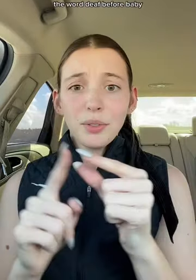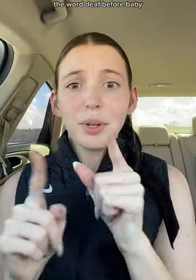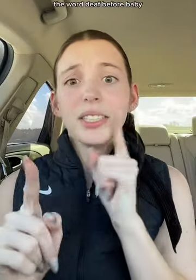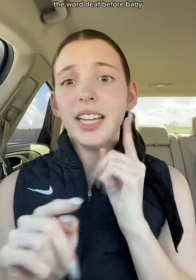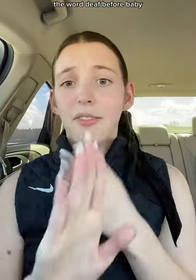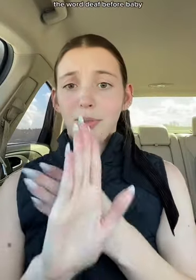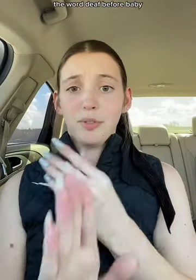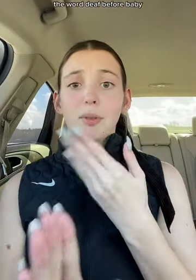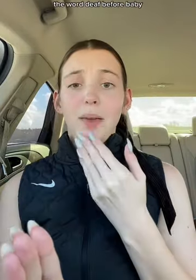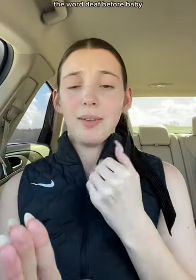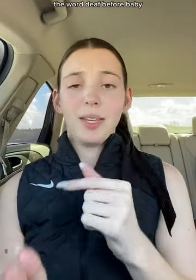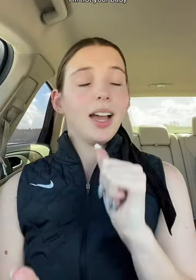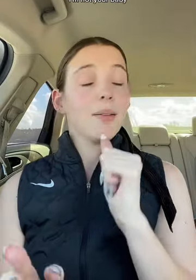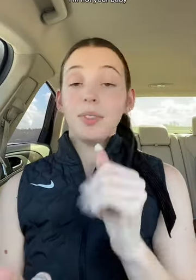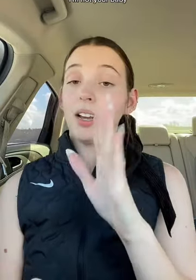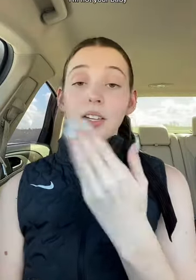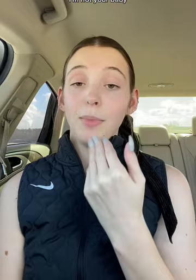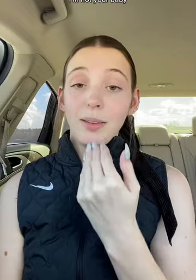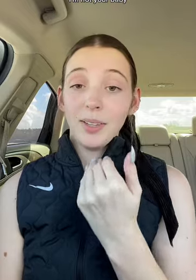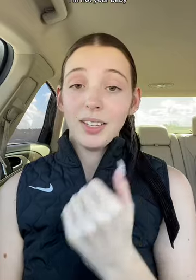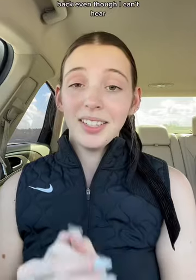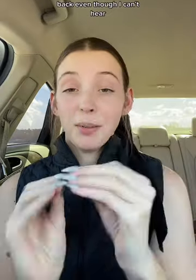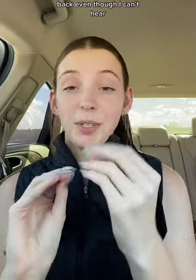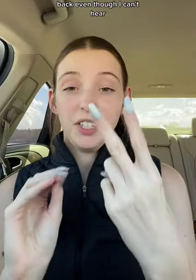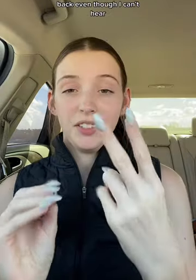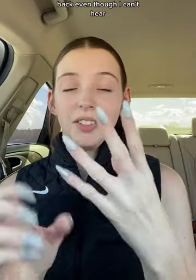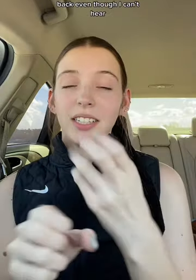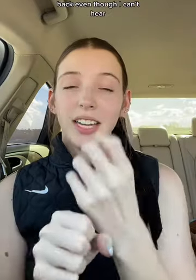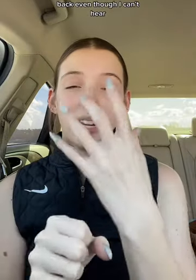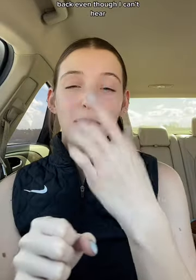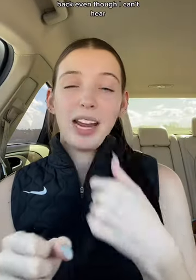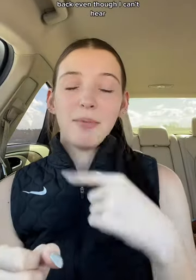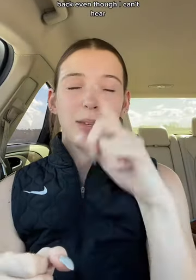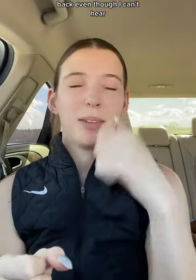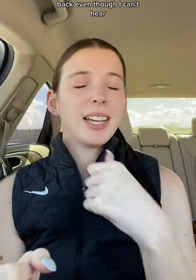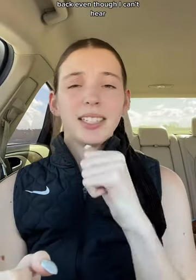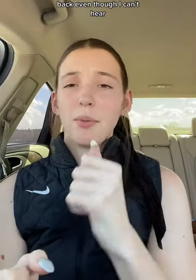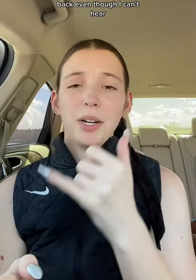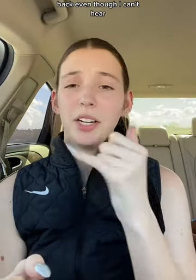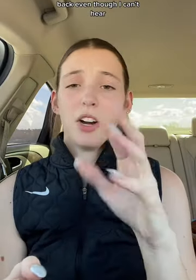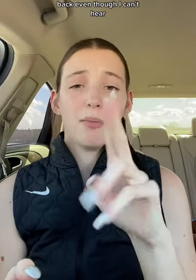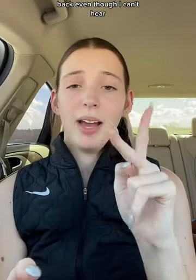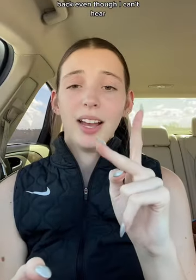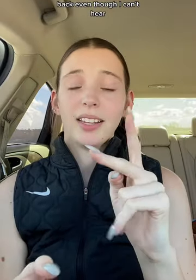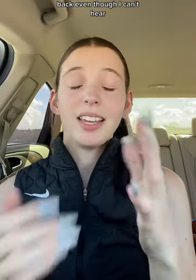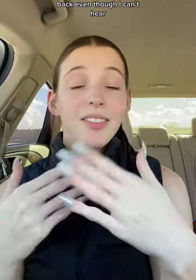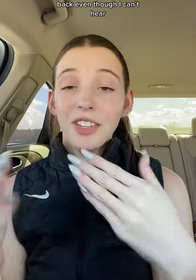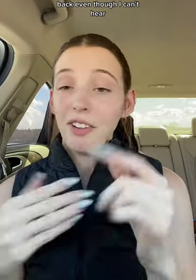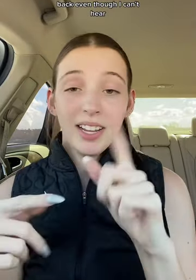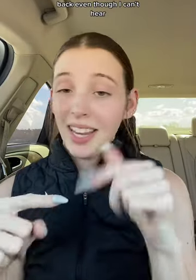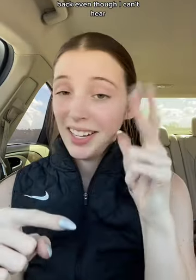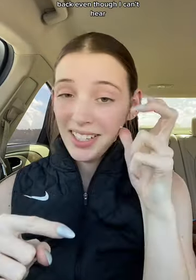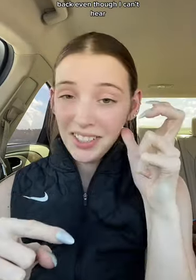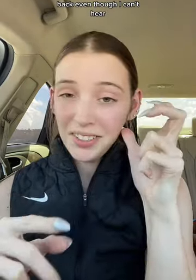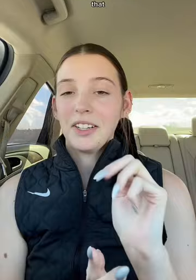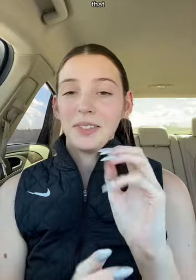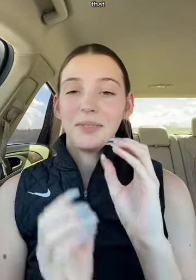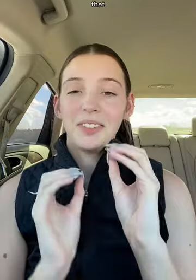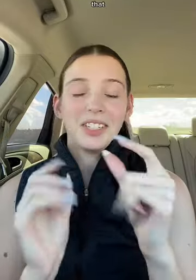the word deaf before baby. I'm not your baby. Number two, getting mad at me because I wouldn't call back, even though I can't hear. Um, there are